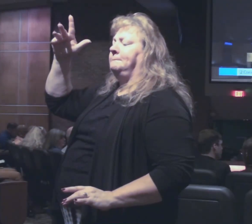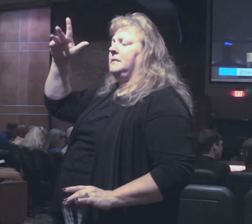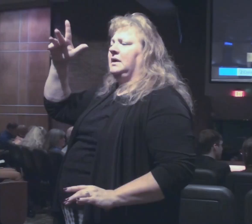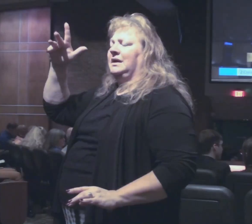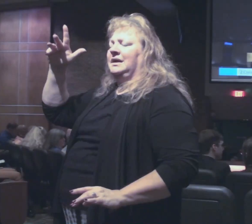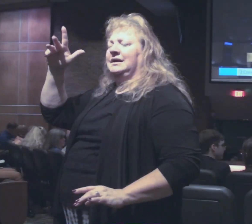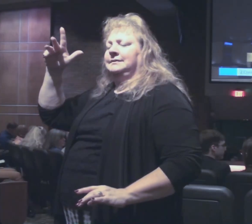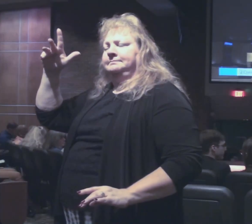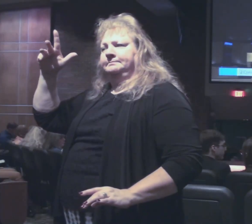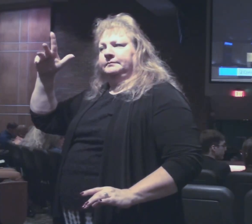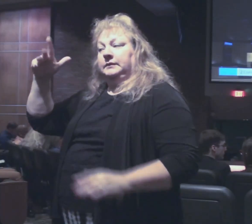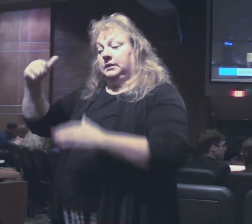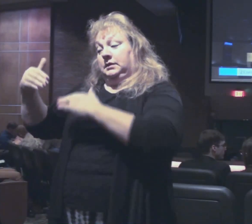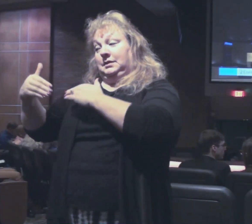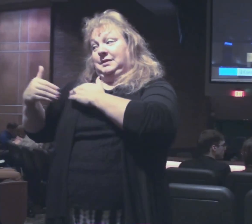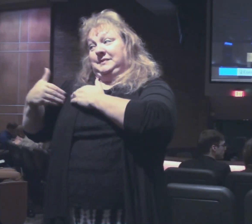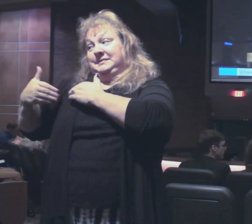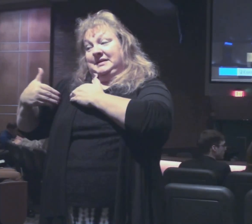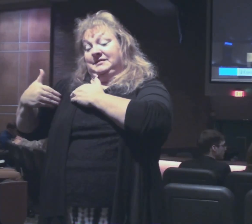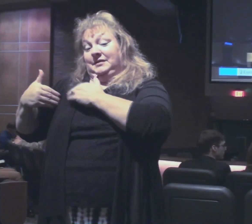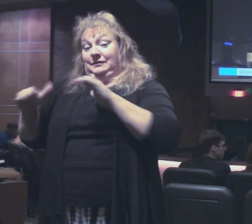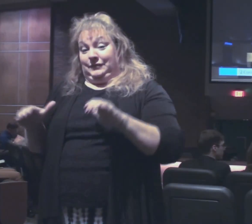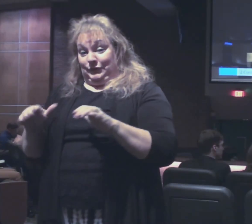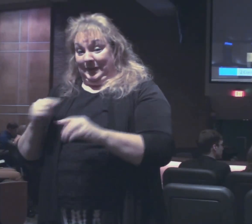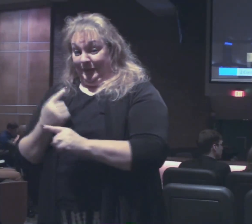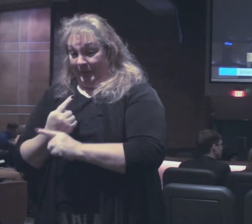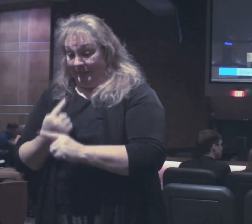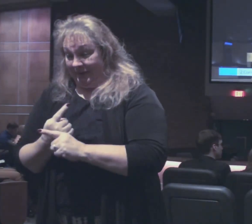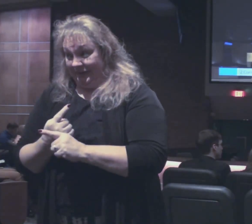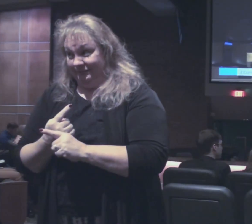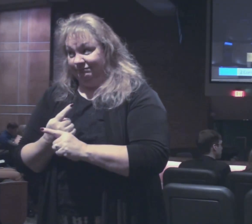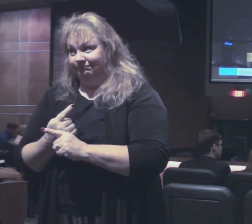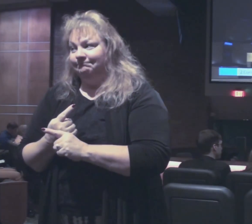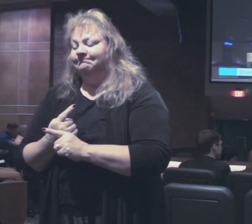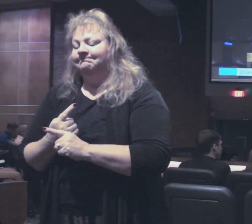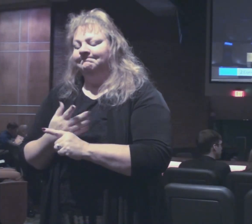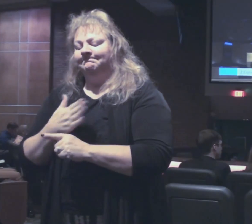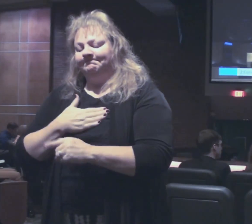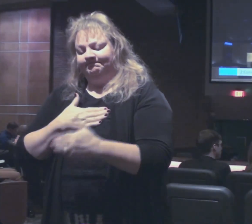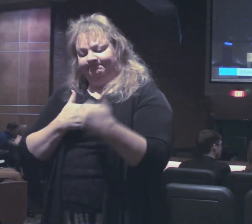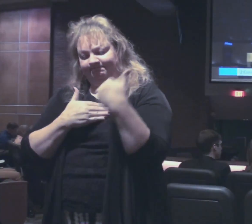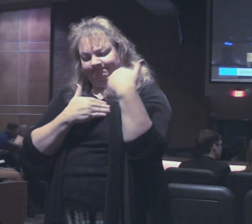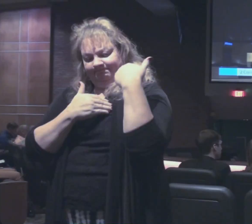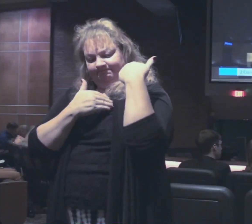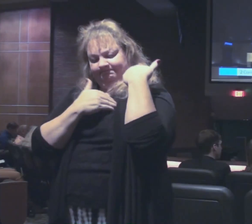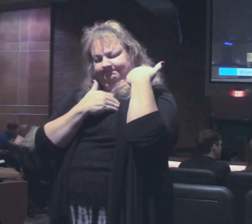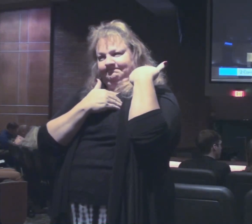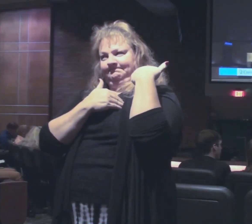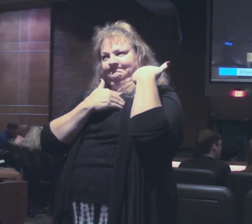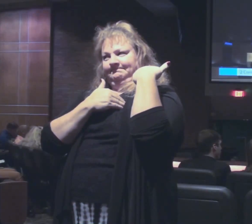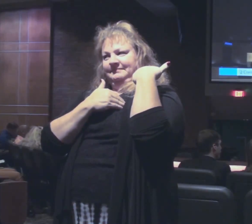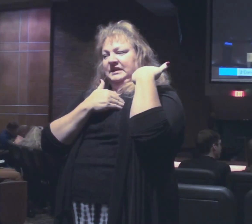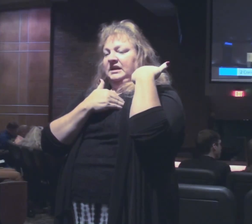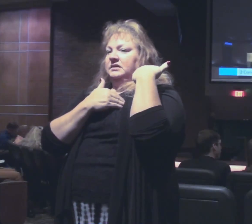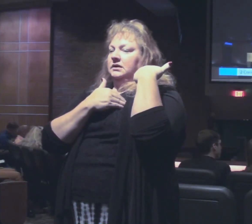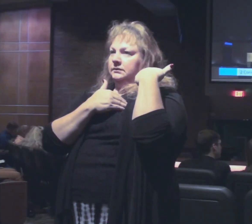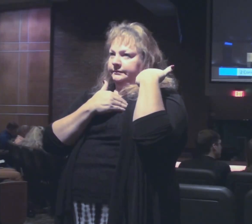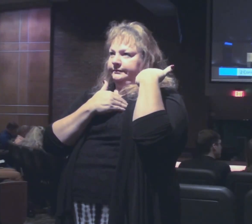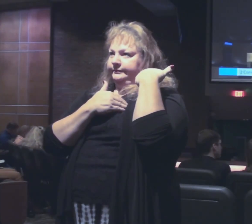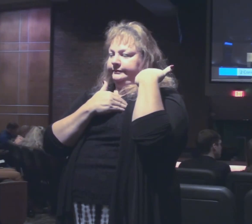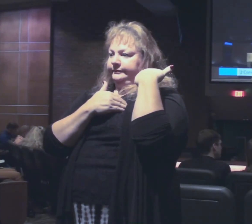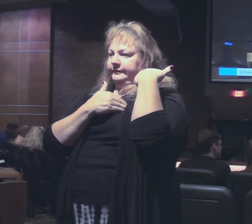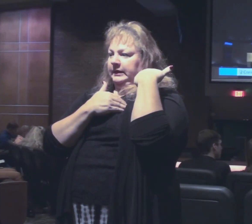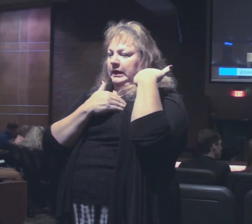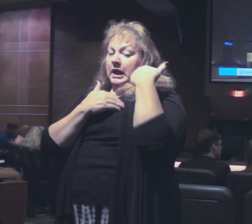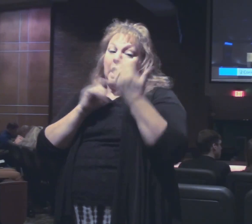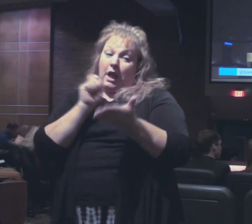But then the responsibility for carrying it out properly is on us. So don't just do this because